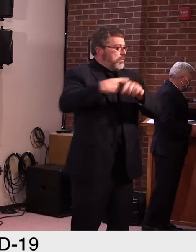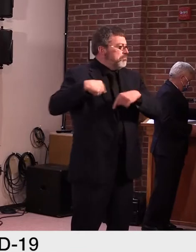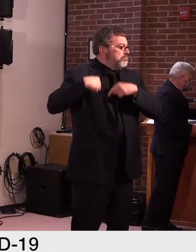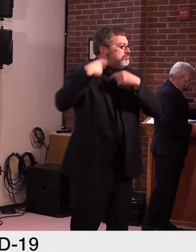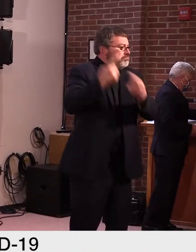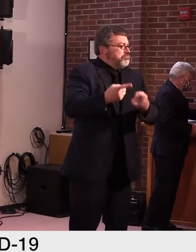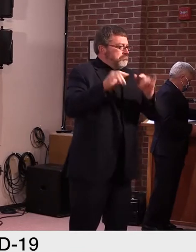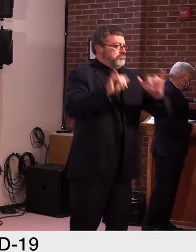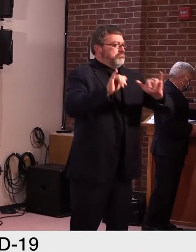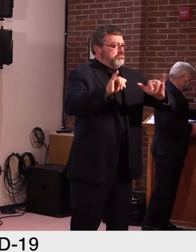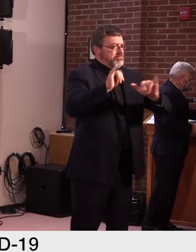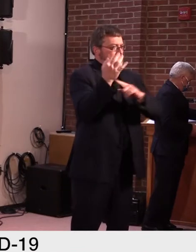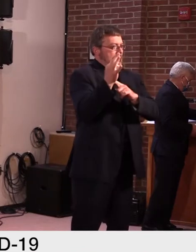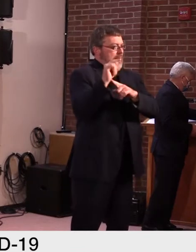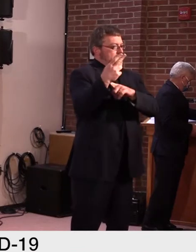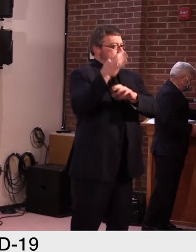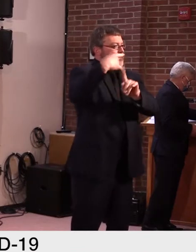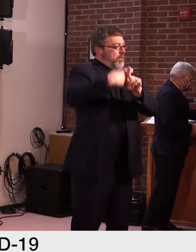got to remain vigilant.